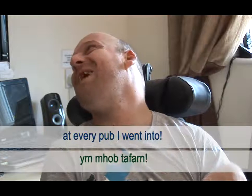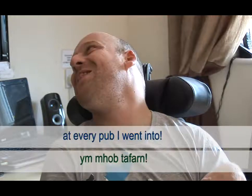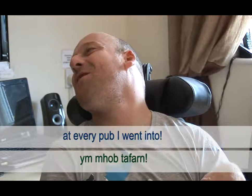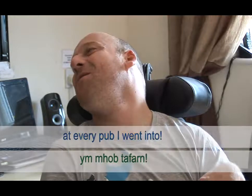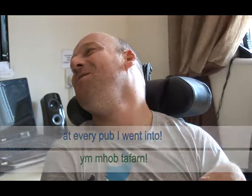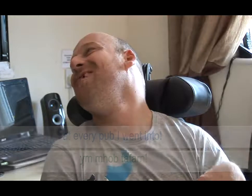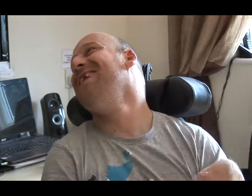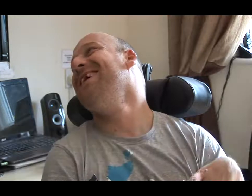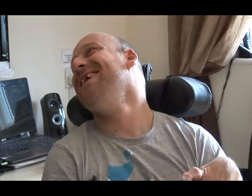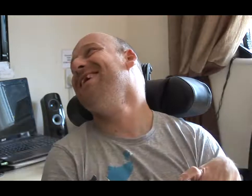into.